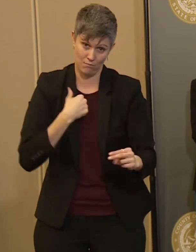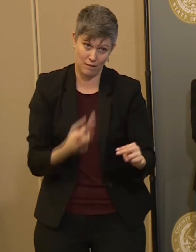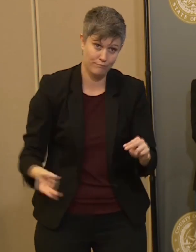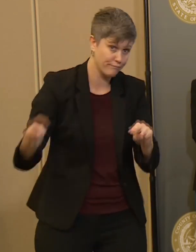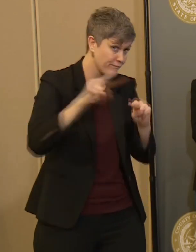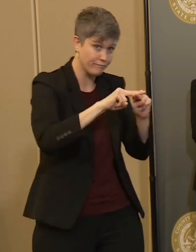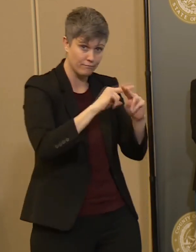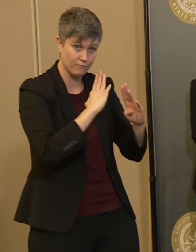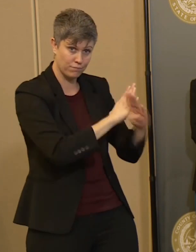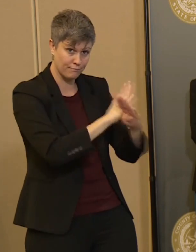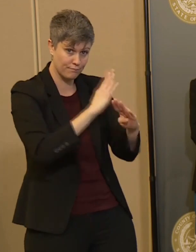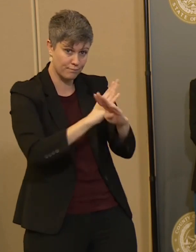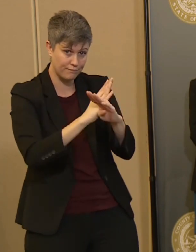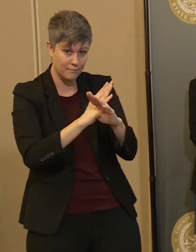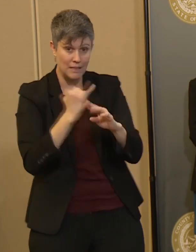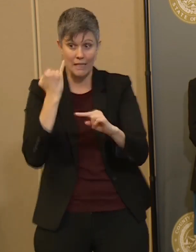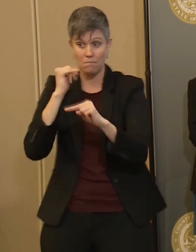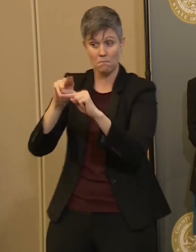loosen those restrictions.